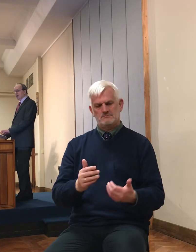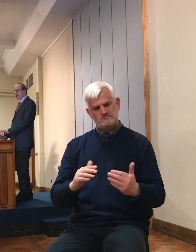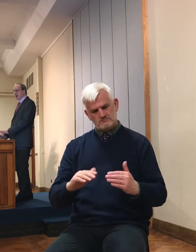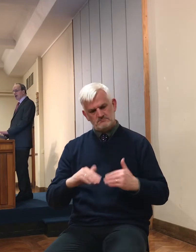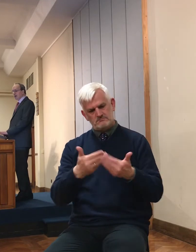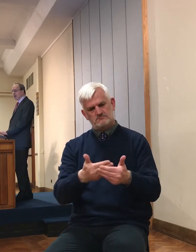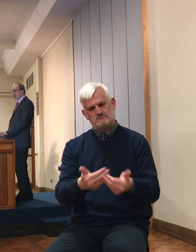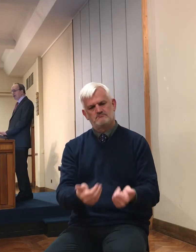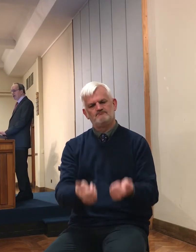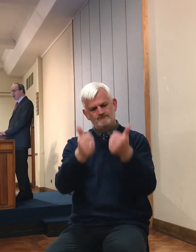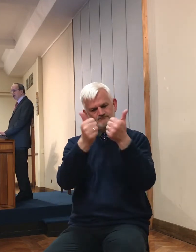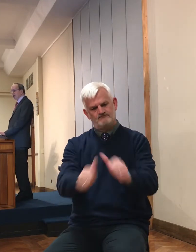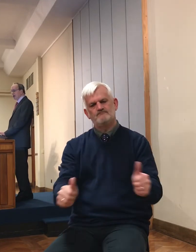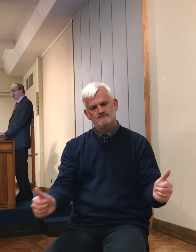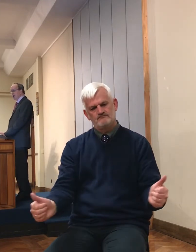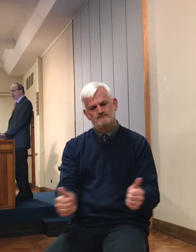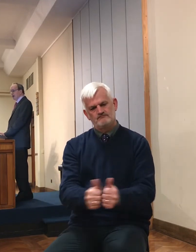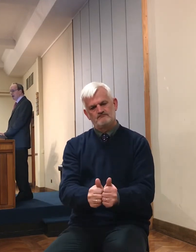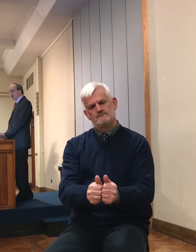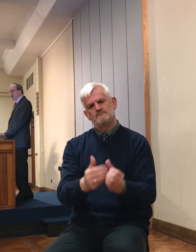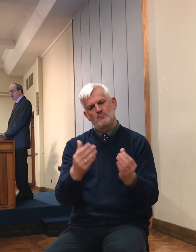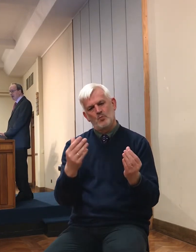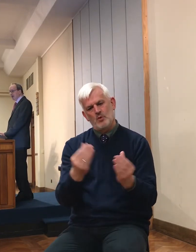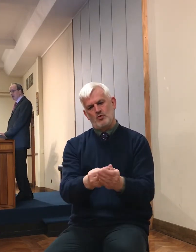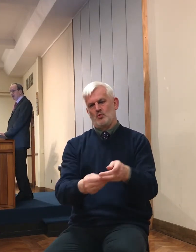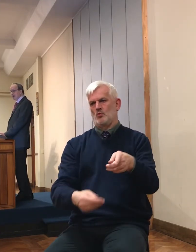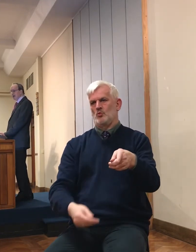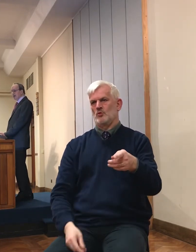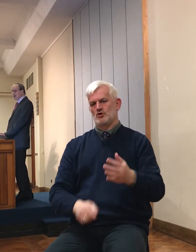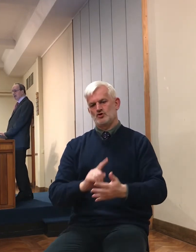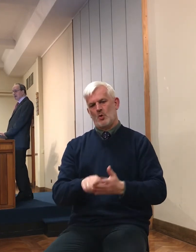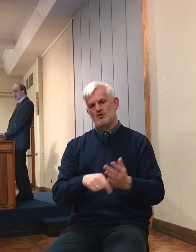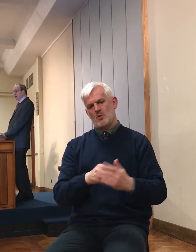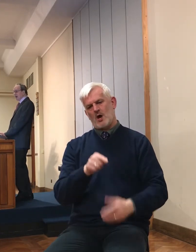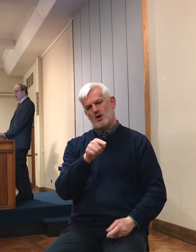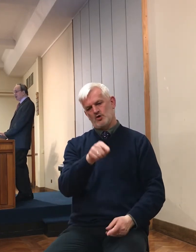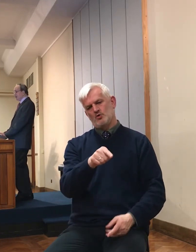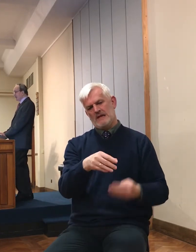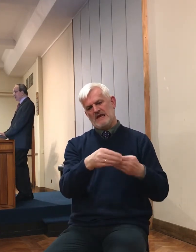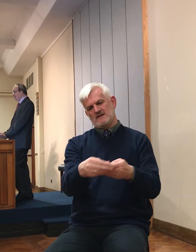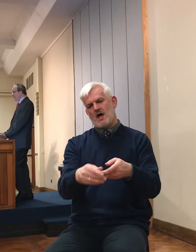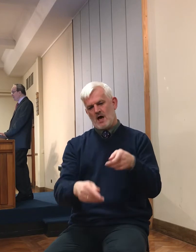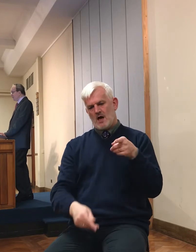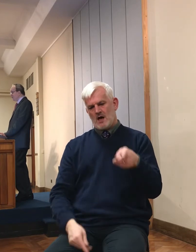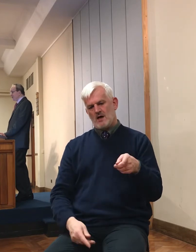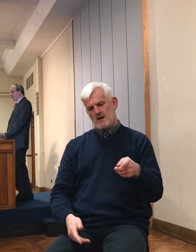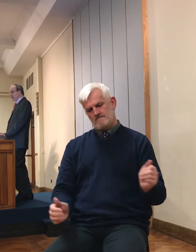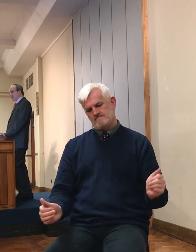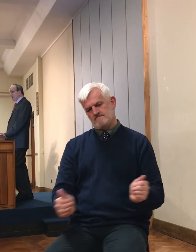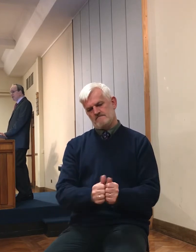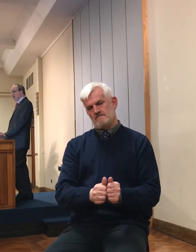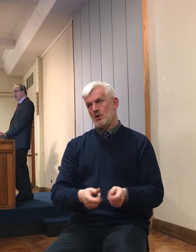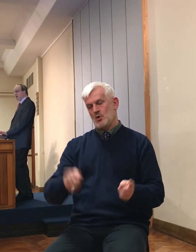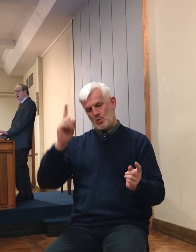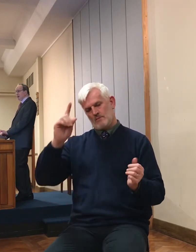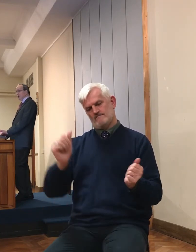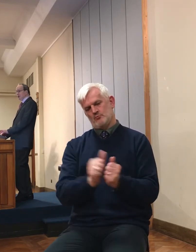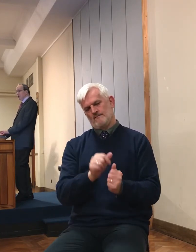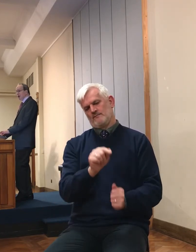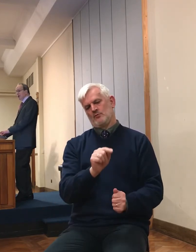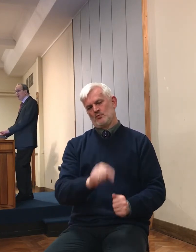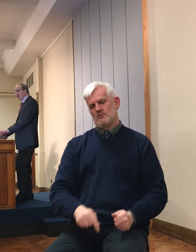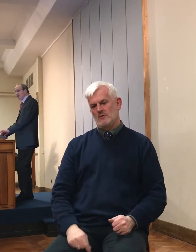and to authenticate Joshua as their leader, and to establish before all the people,